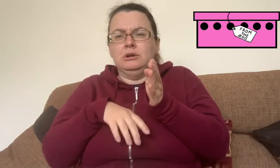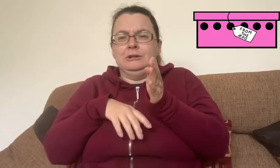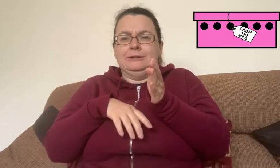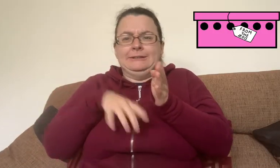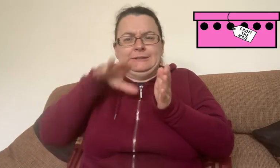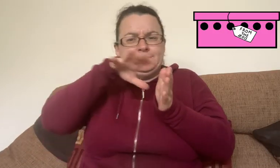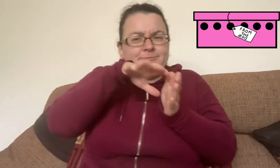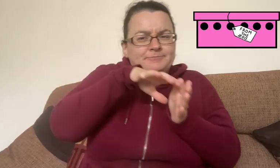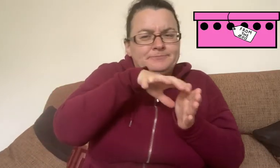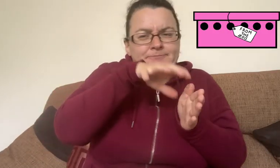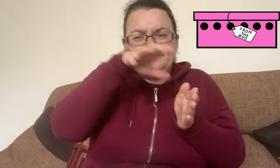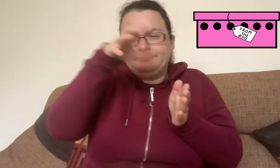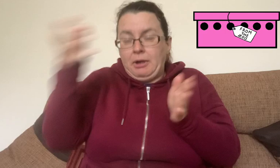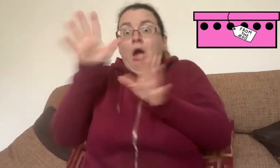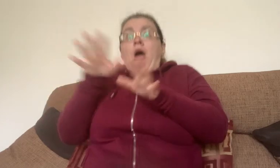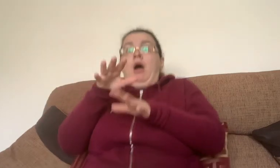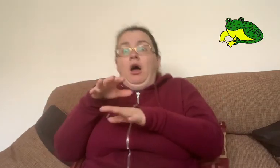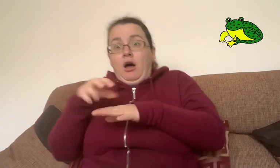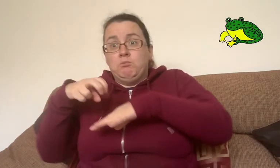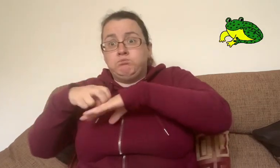So they sent me a frog.